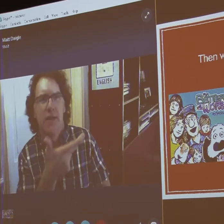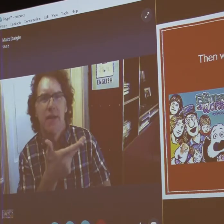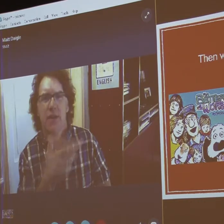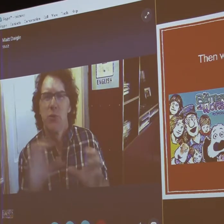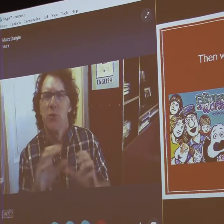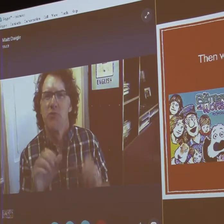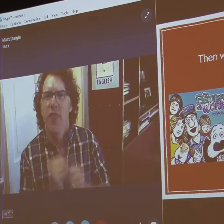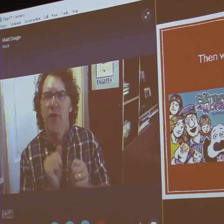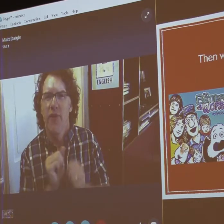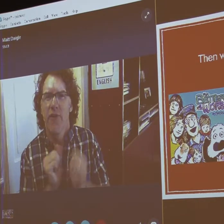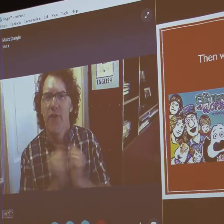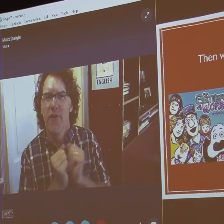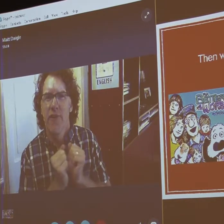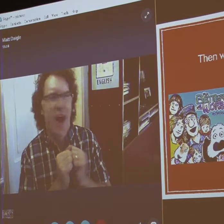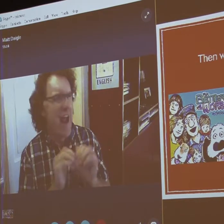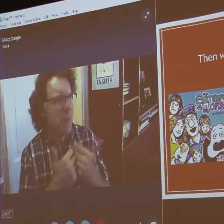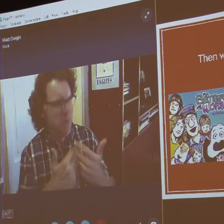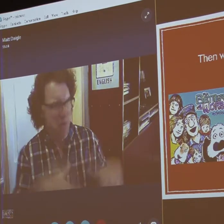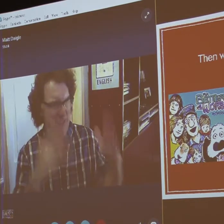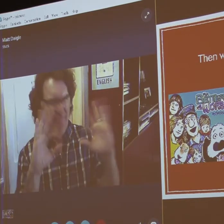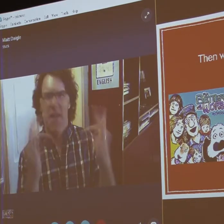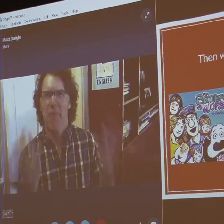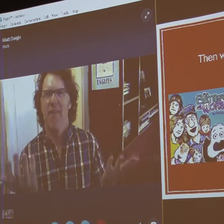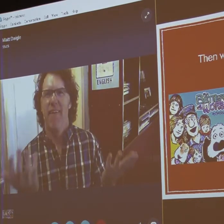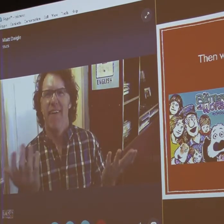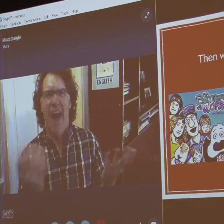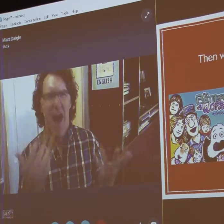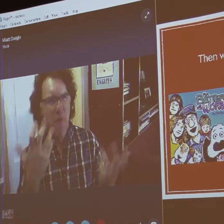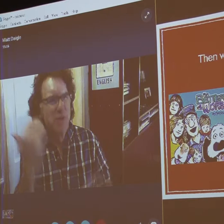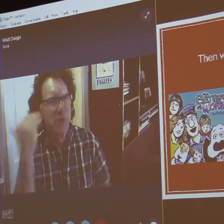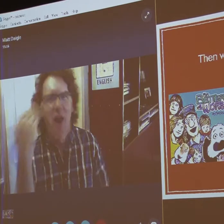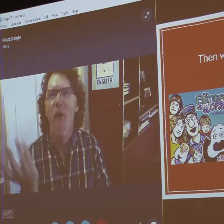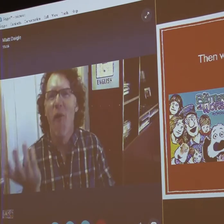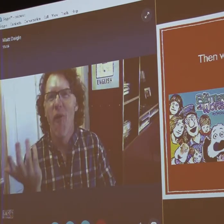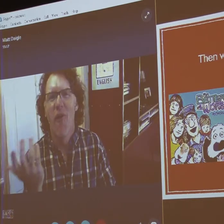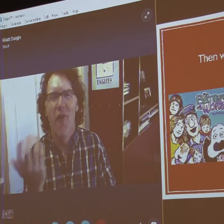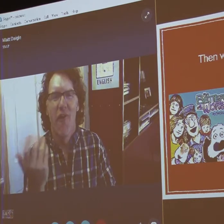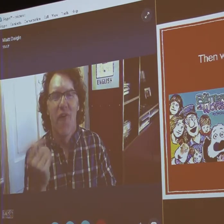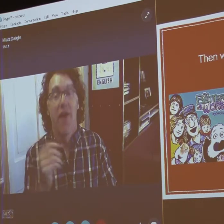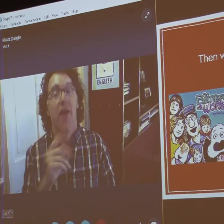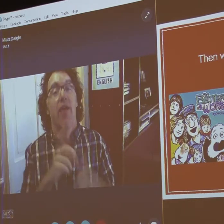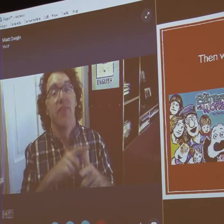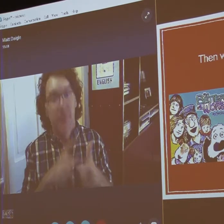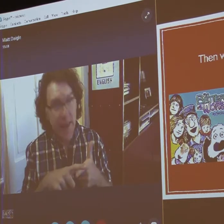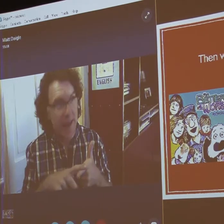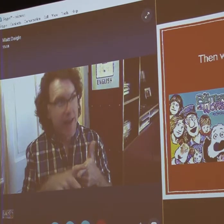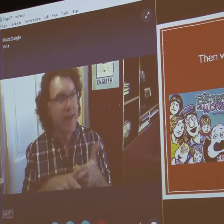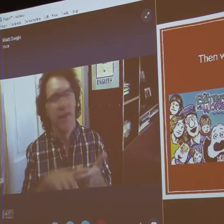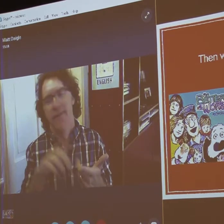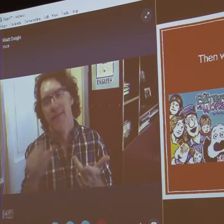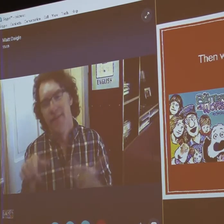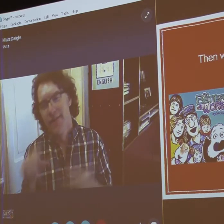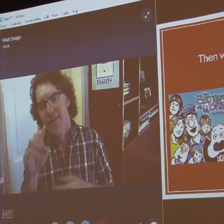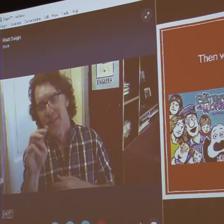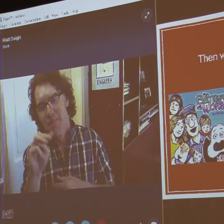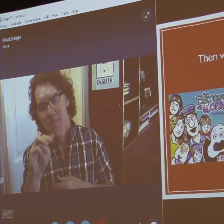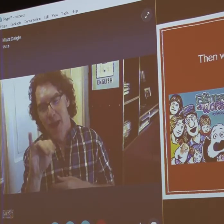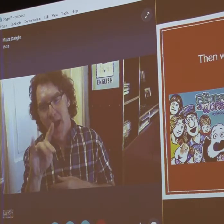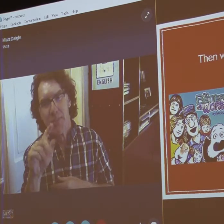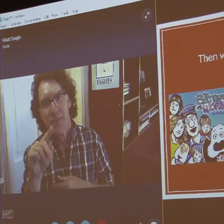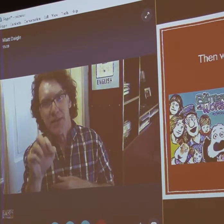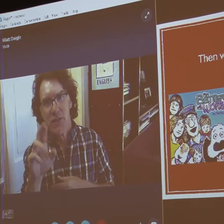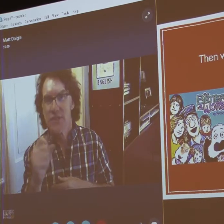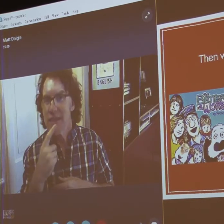wondering about our lives. How are you, you know, what is your family like? I want to know about your